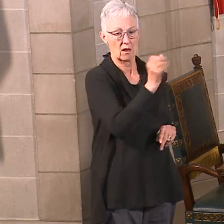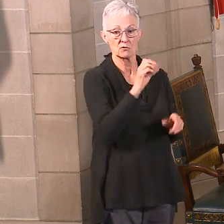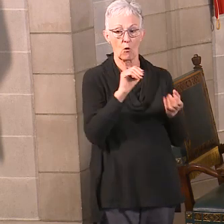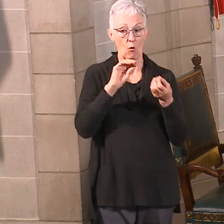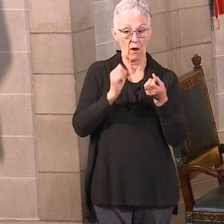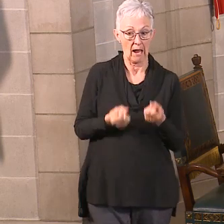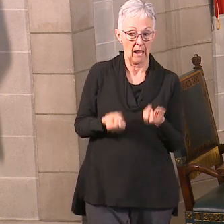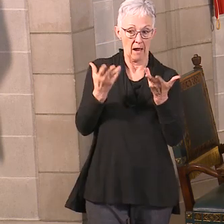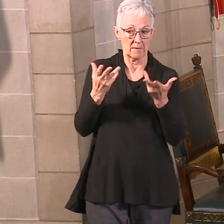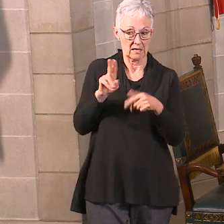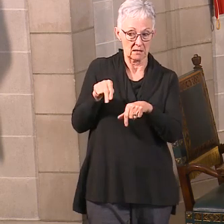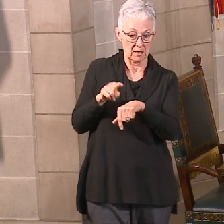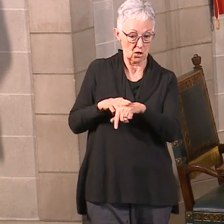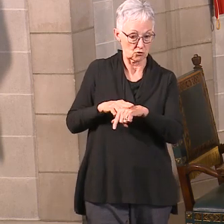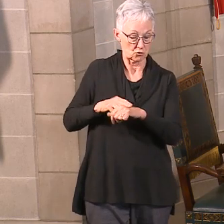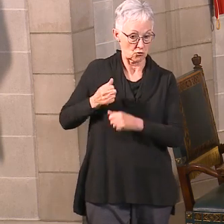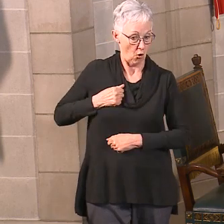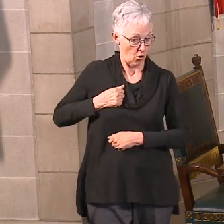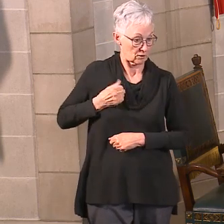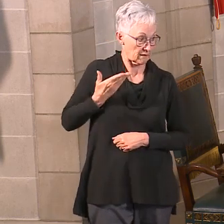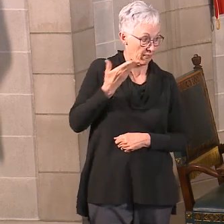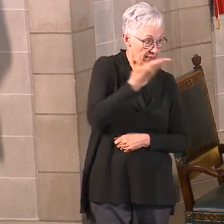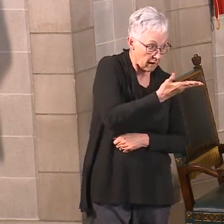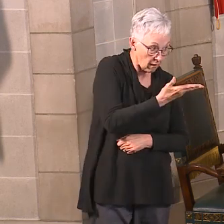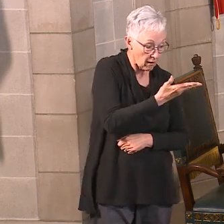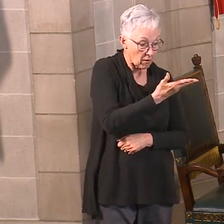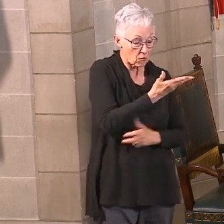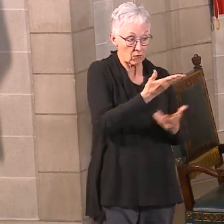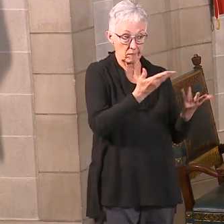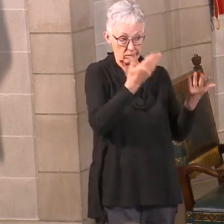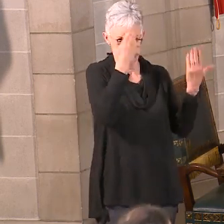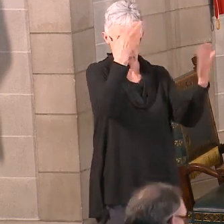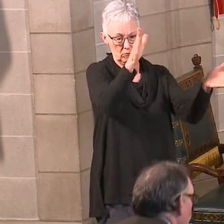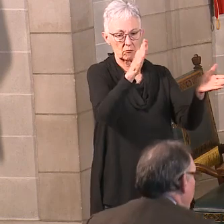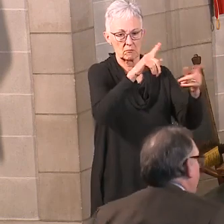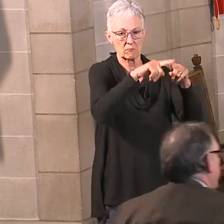what it takes to be able to do that. And then, Dr. Antonio, don't know if you had anything else you wanted to add to that?